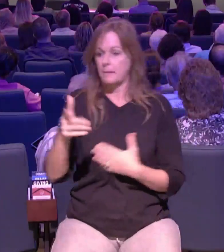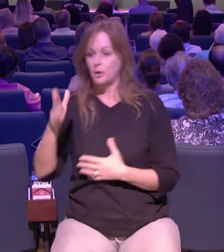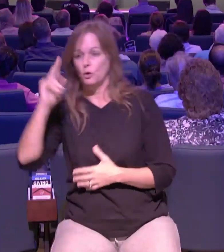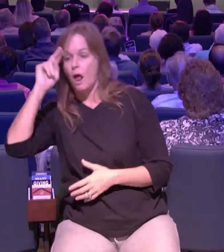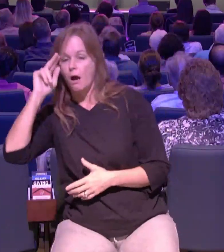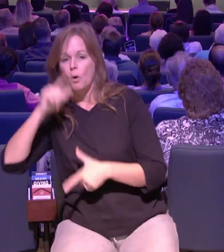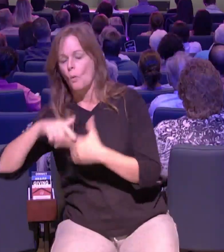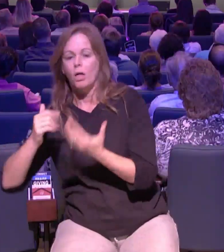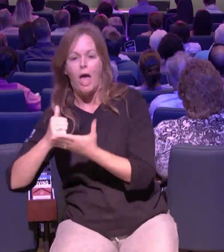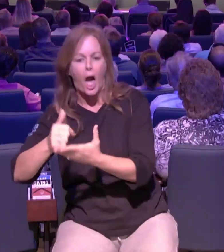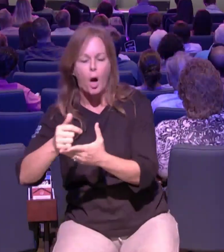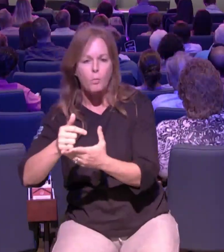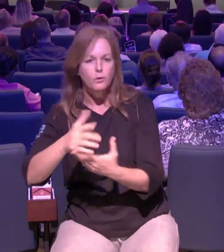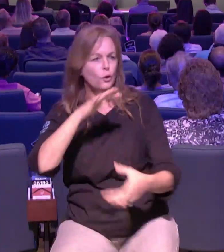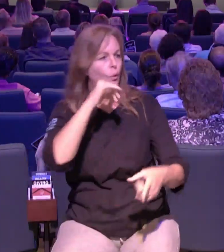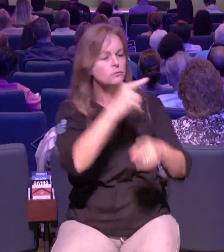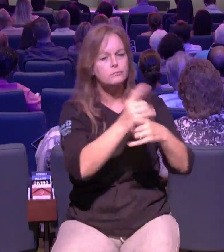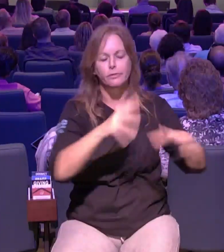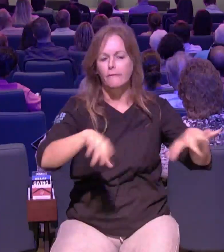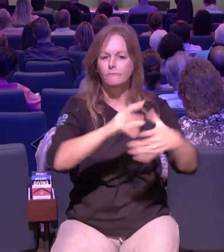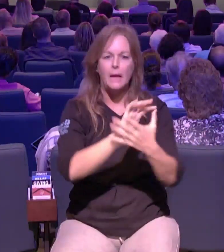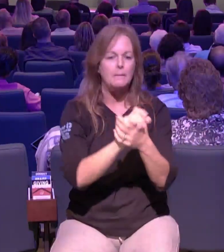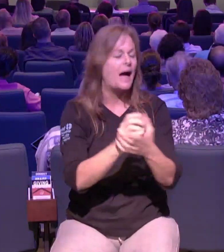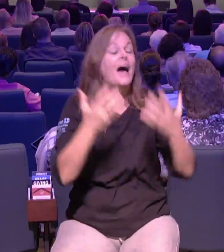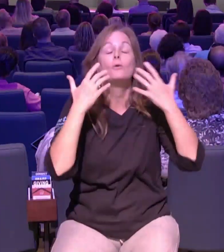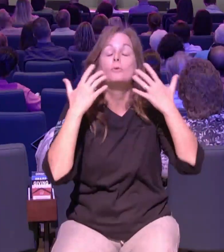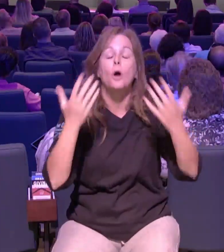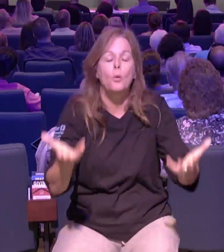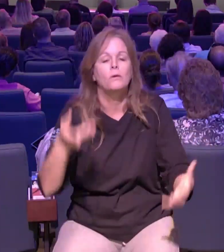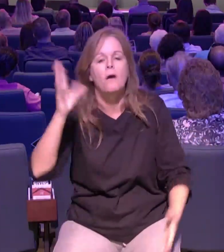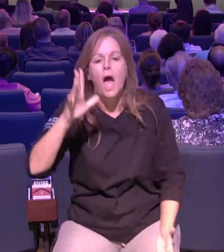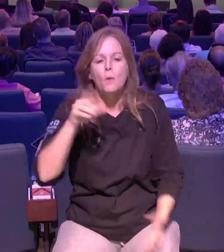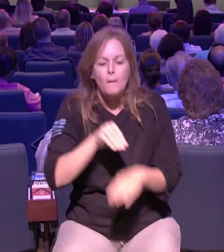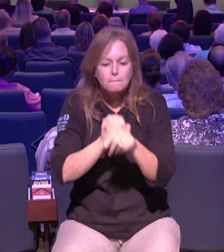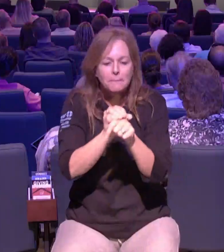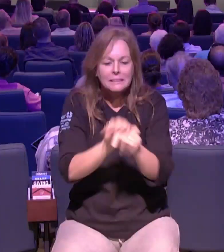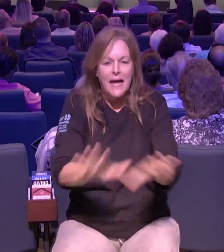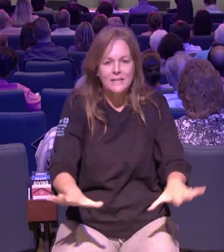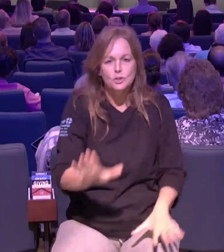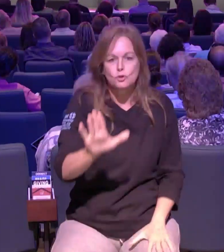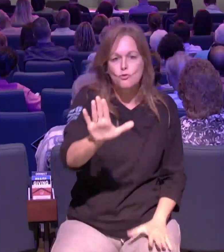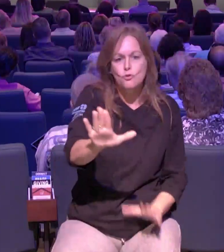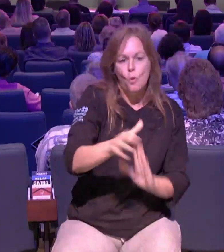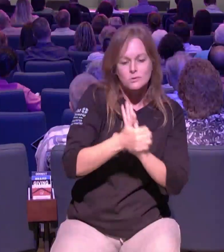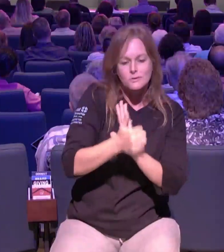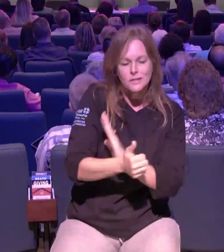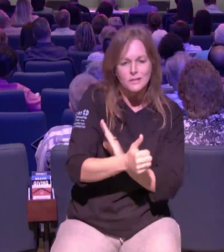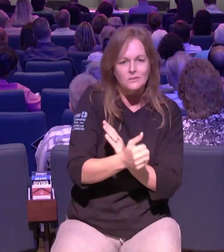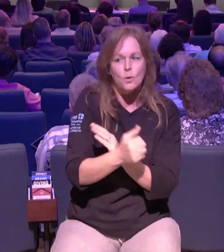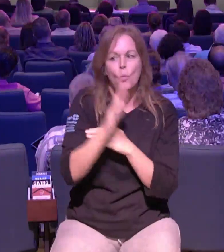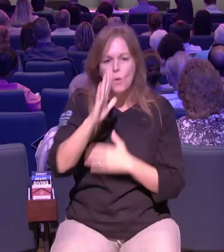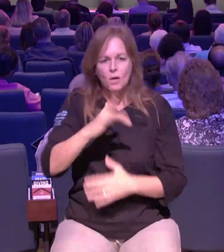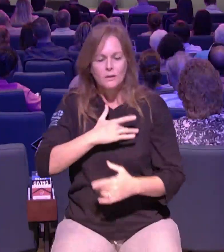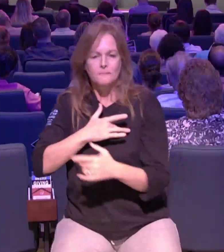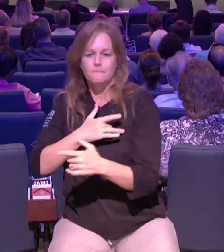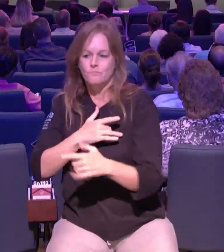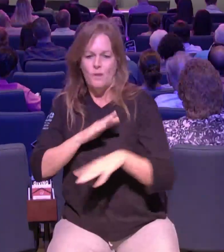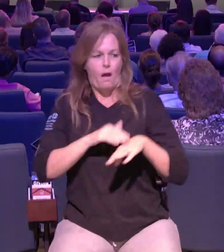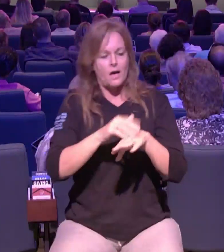where maybe some physical family stepped out god's going to use you he's going to use us together to bring light in this region like never before it is